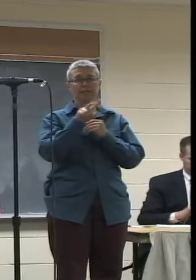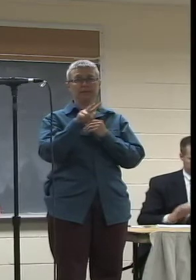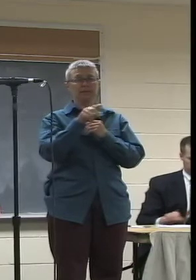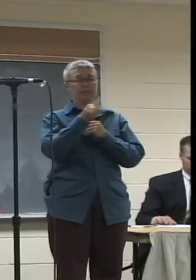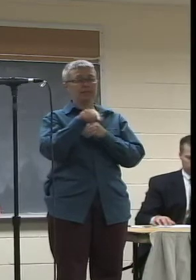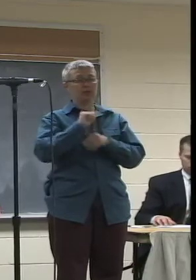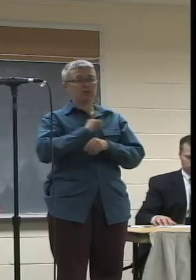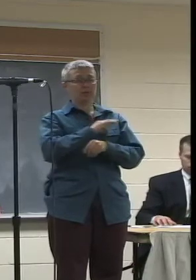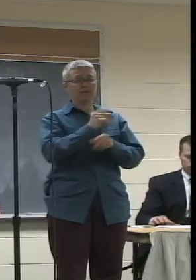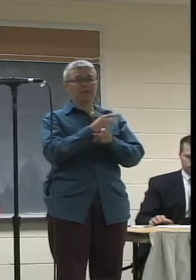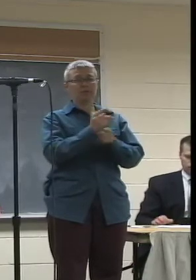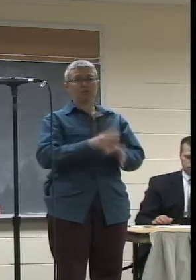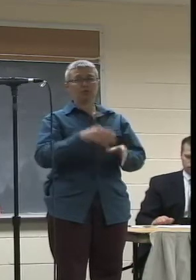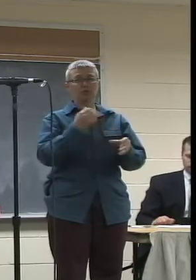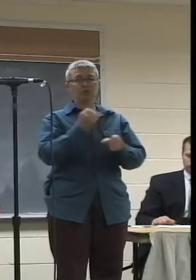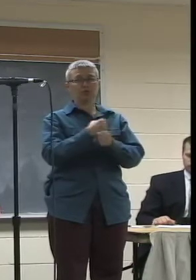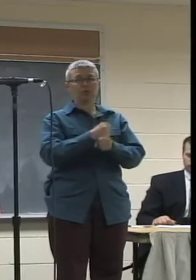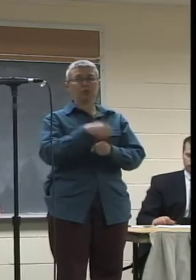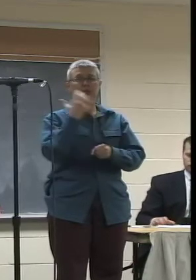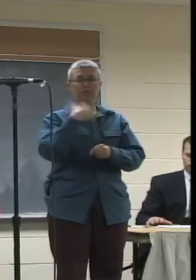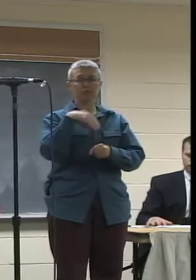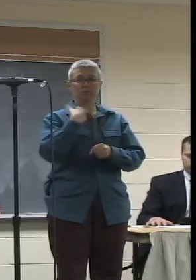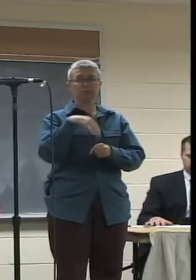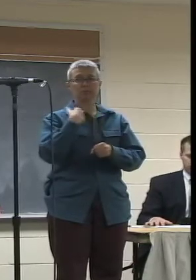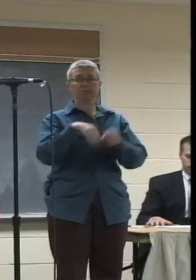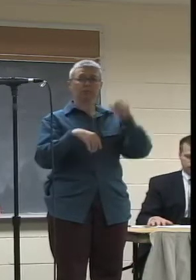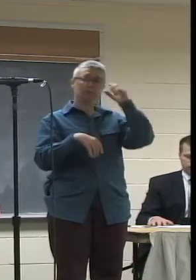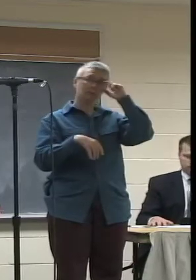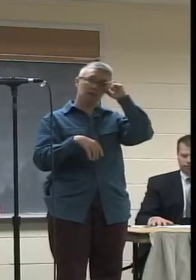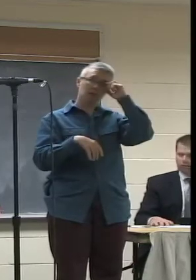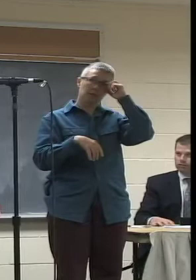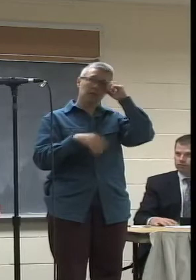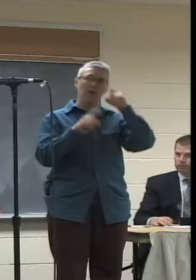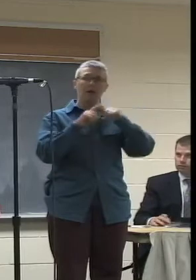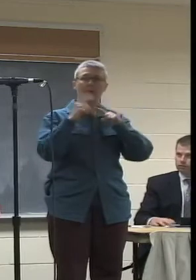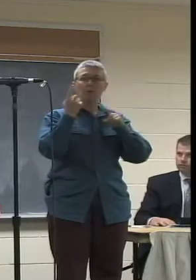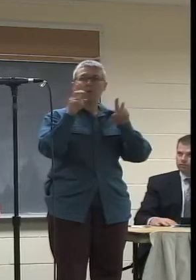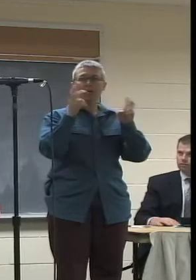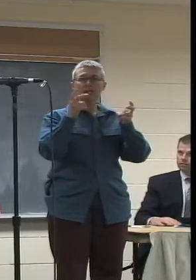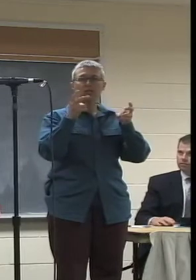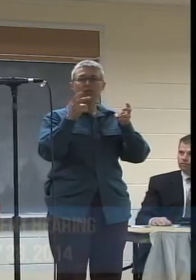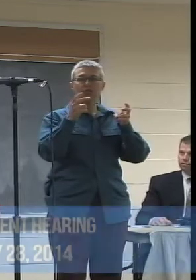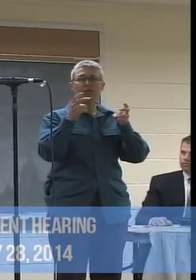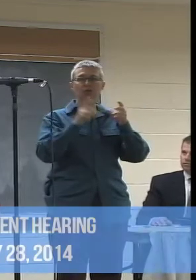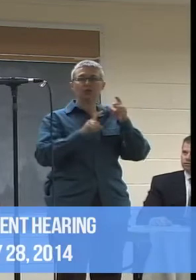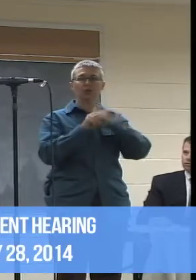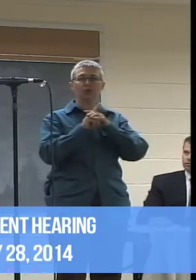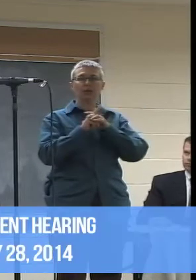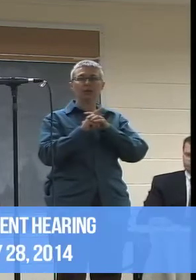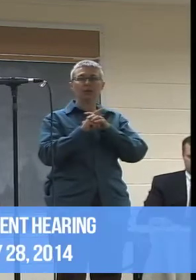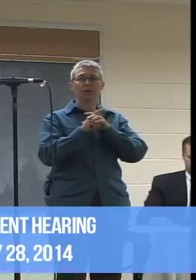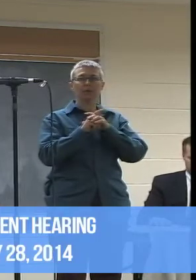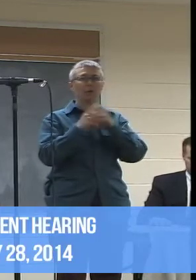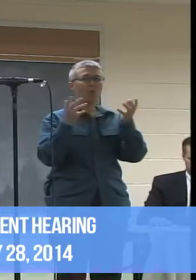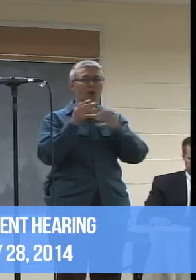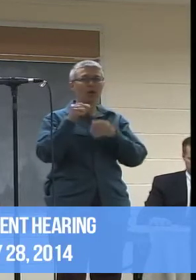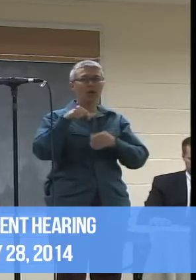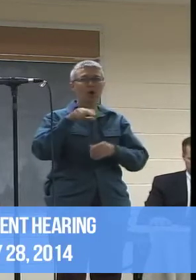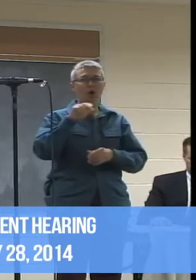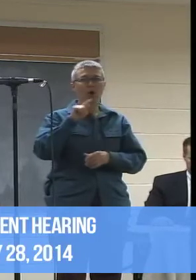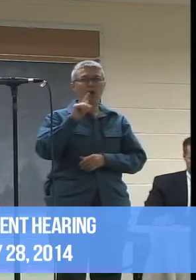create. But an issue has been emerging about the quality of the signal. And